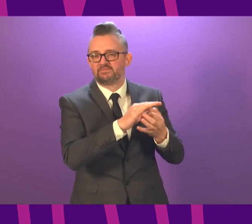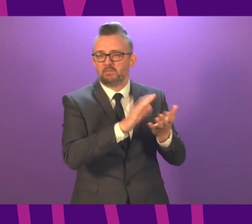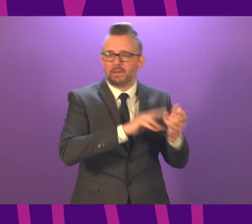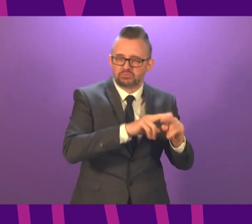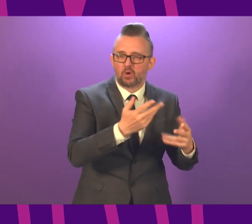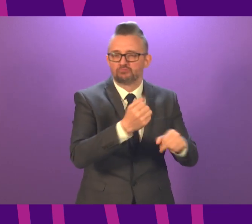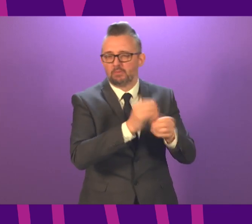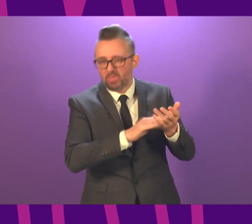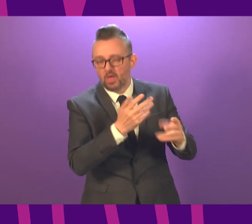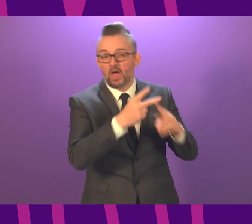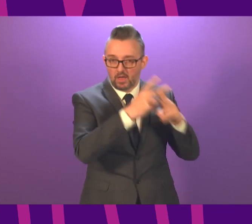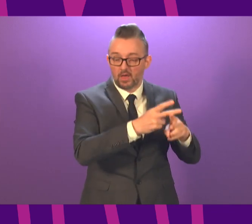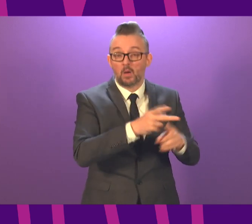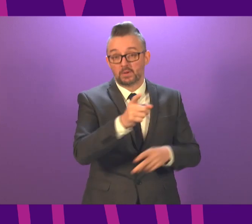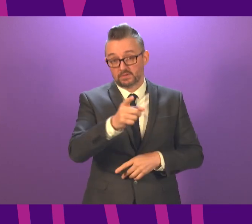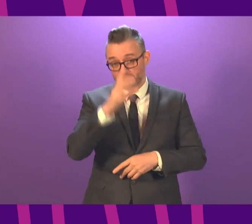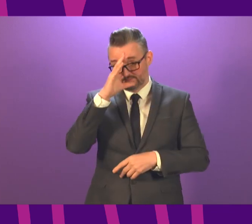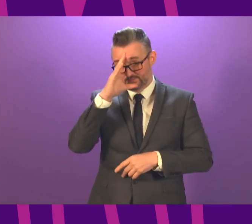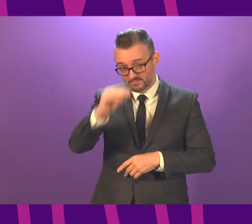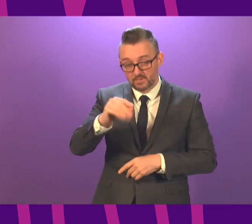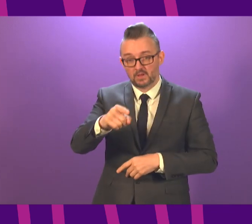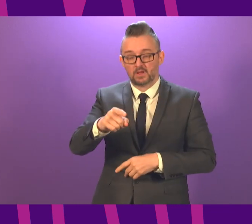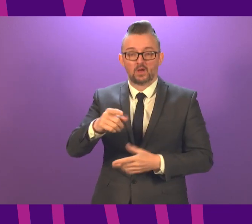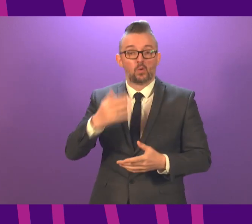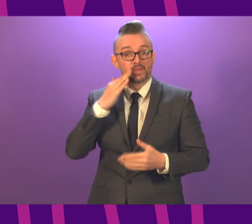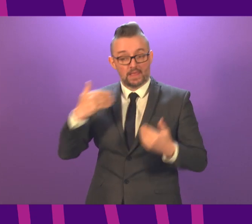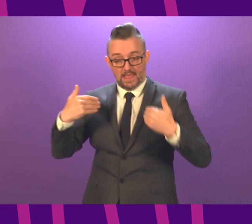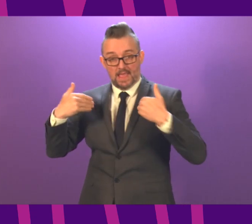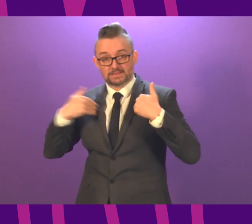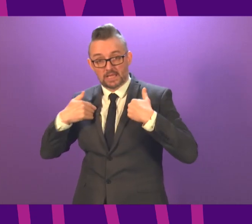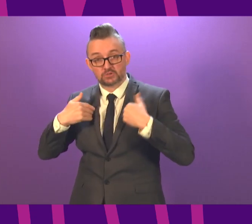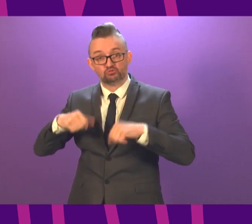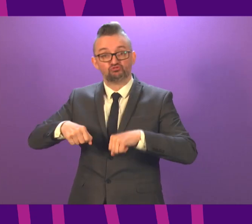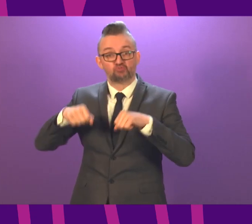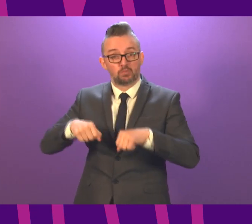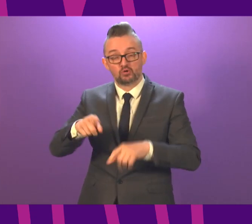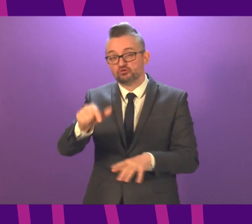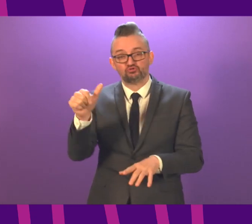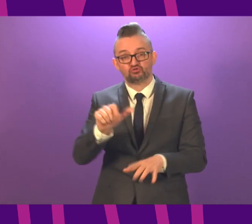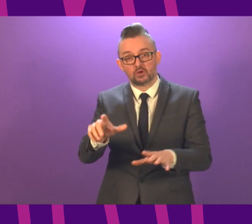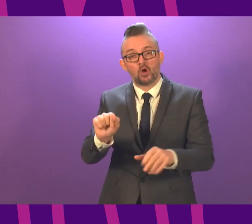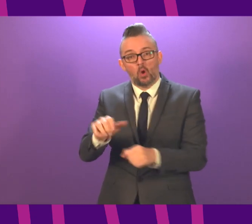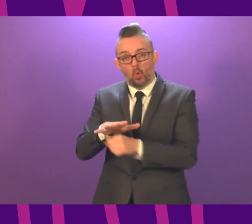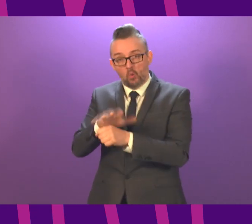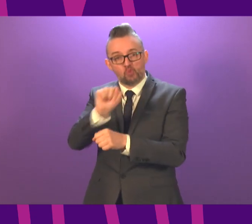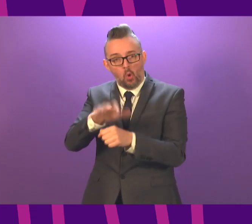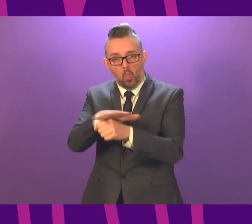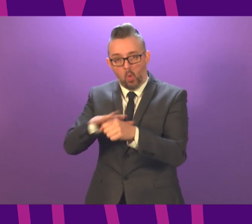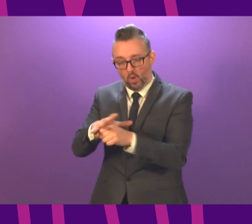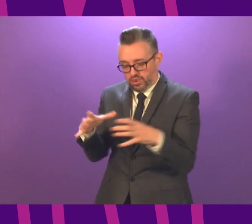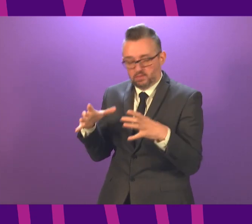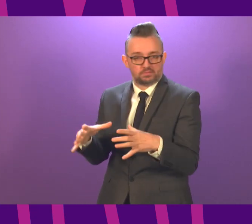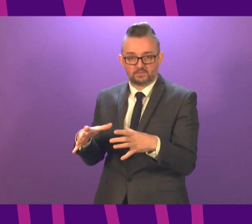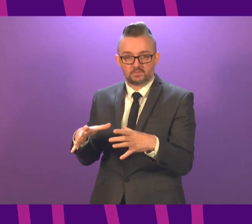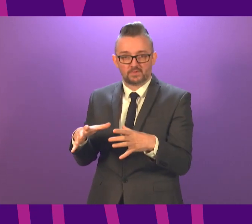But, and I cannot stress this enough, particularly when it comes to exercise and shopping, people should stay as close to home as